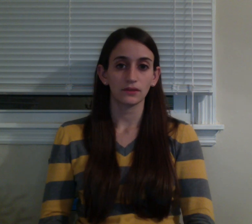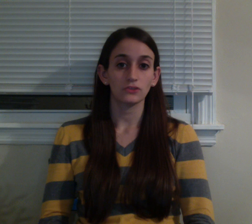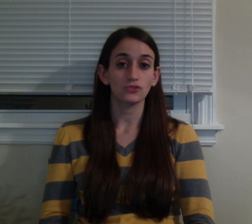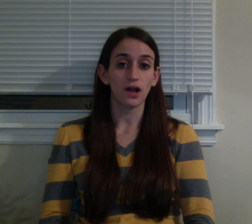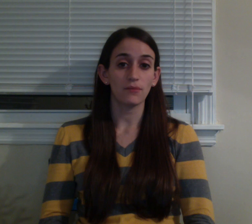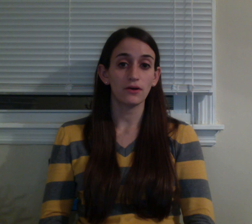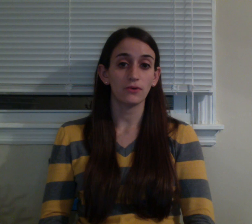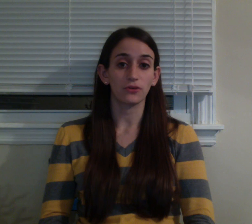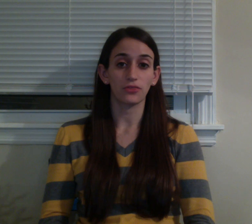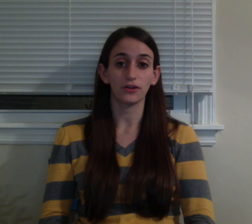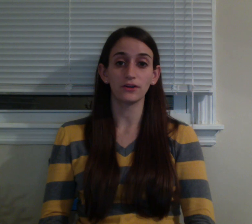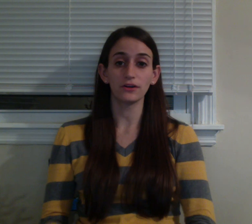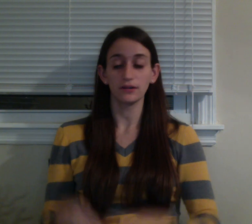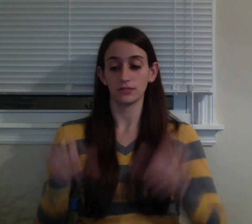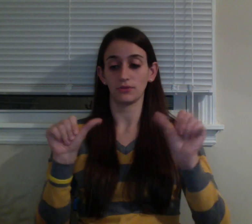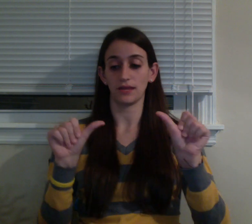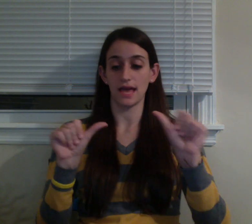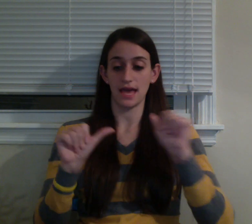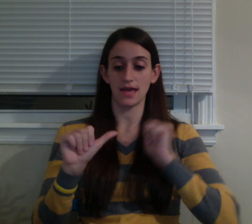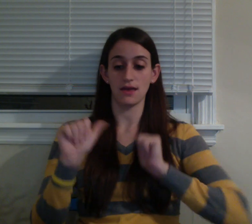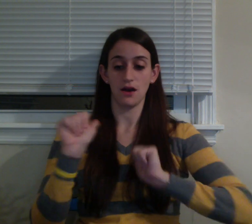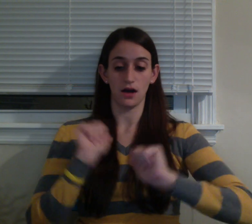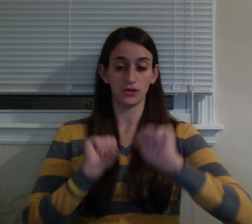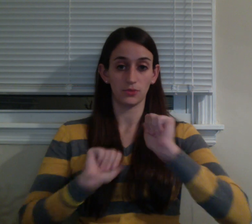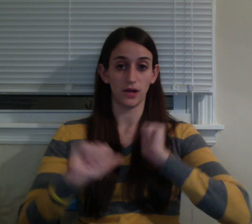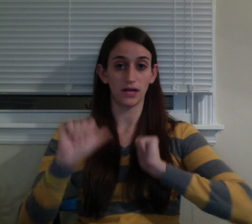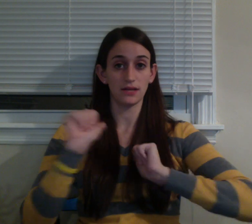Drama, or theater, is with an A on your body.